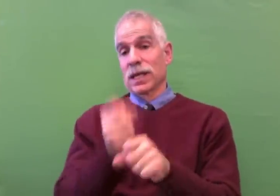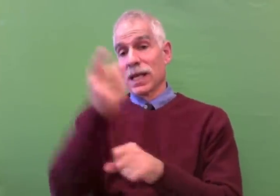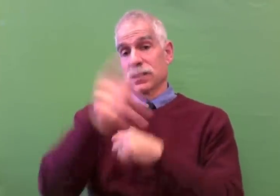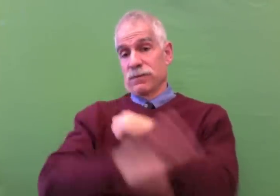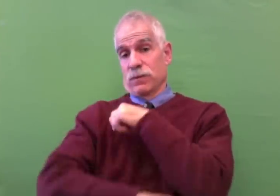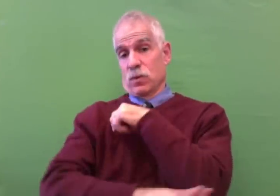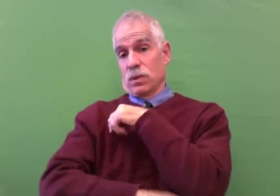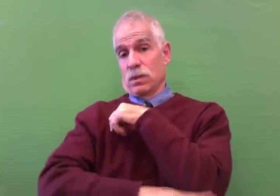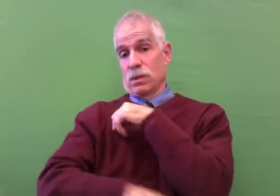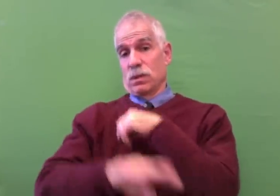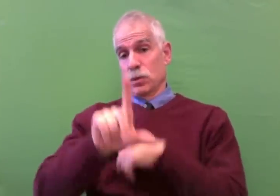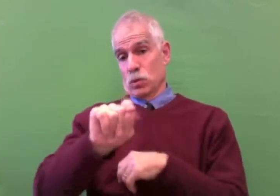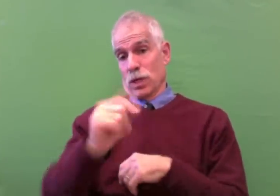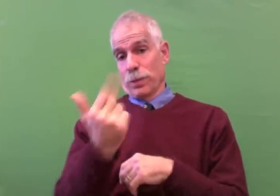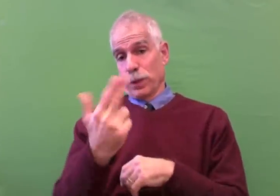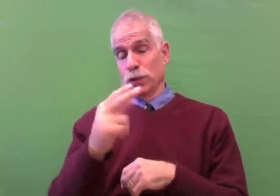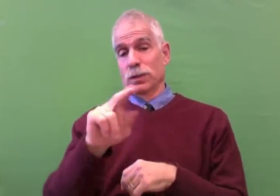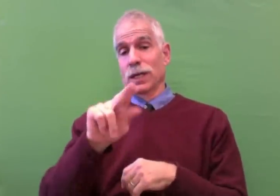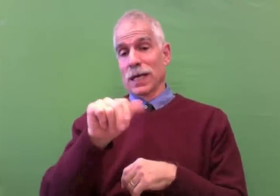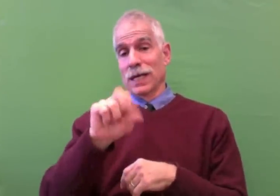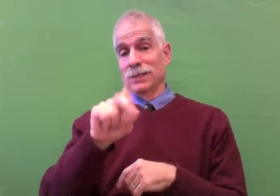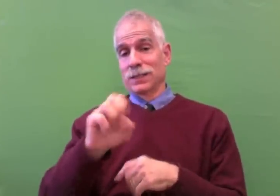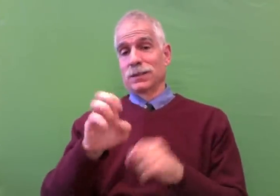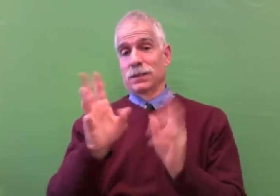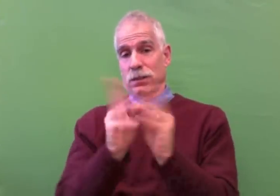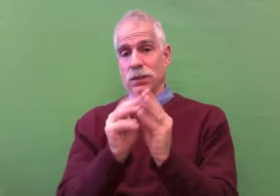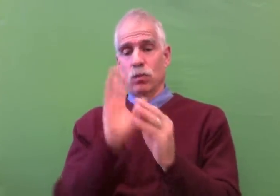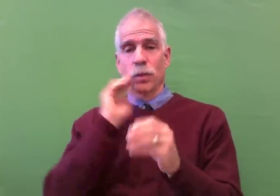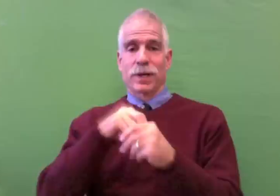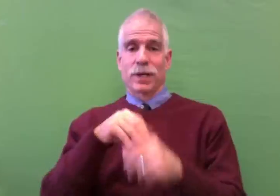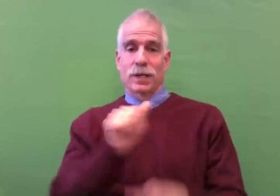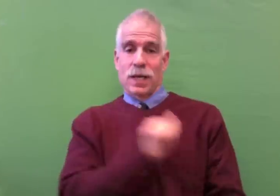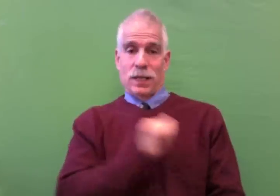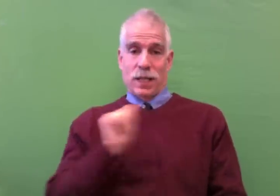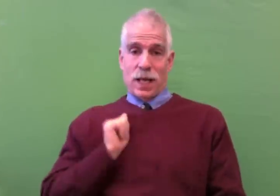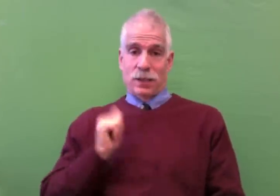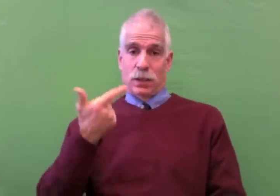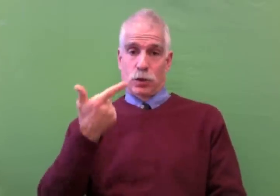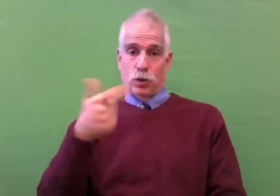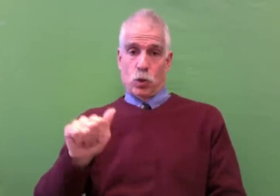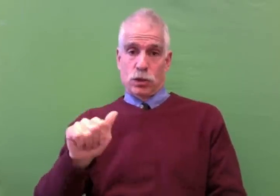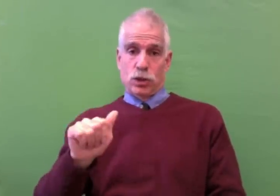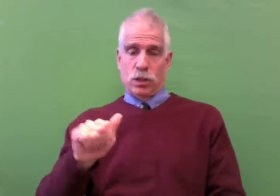NASDSE meeting in the fall of 2013, which will be in Atlanta, Georgia.